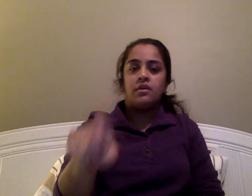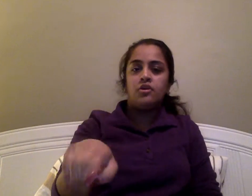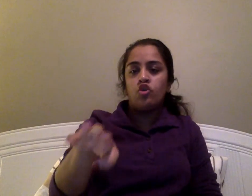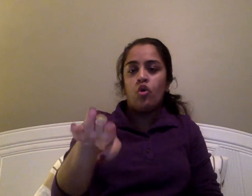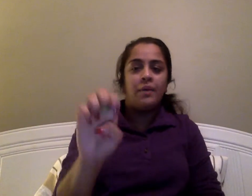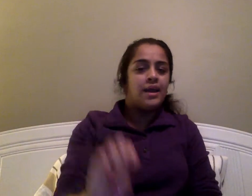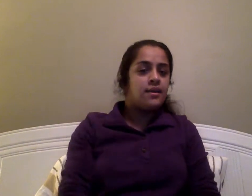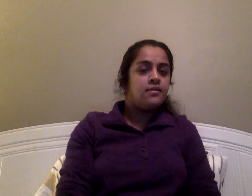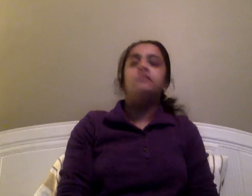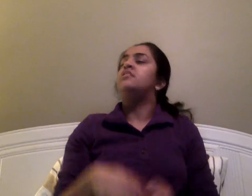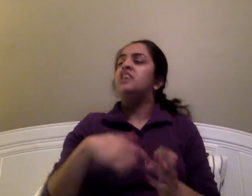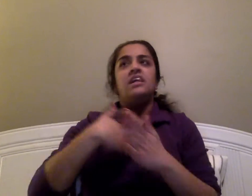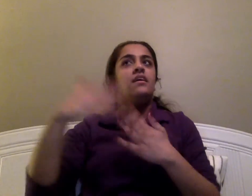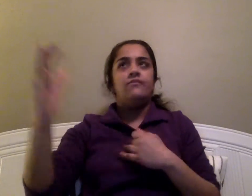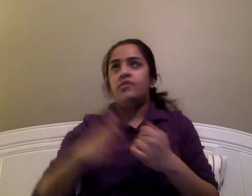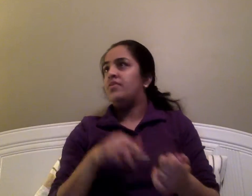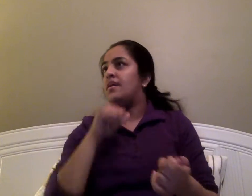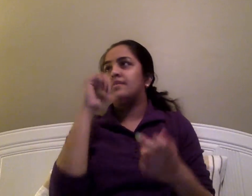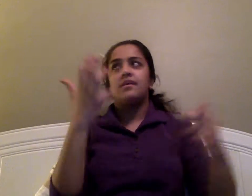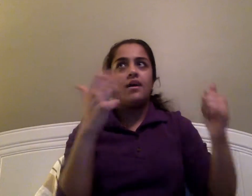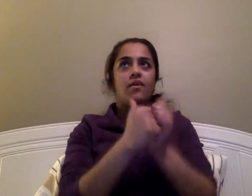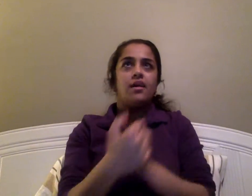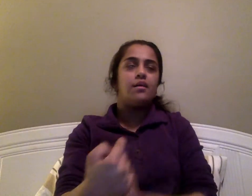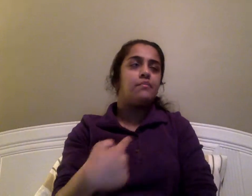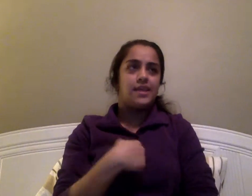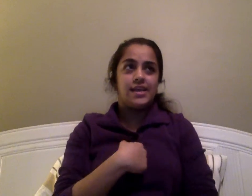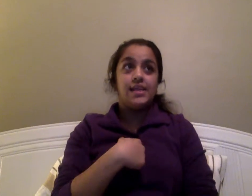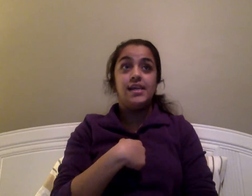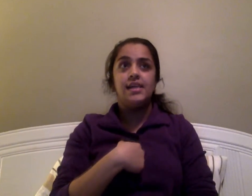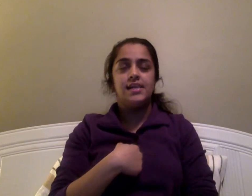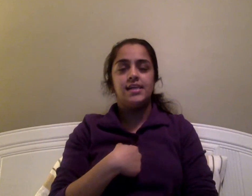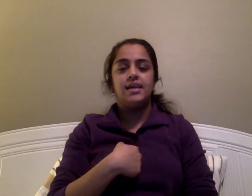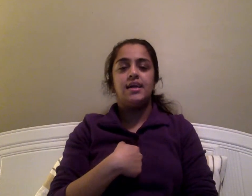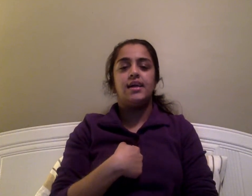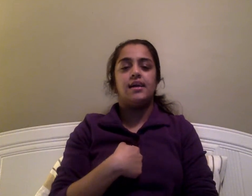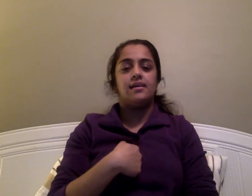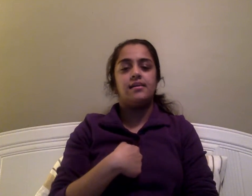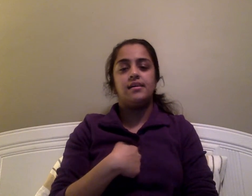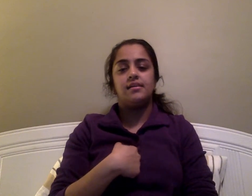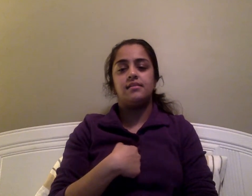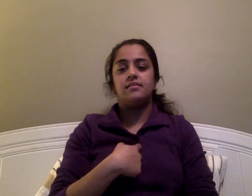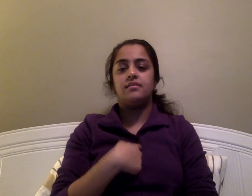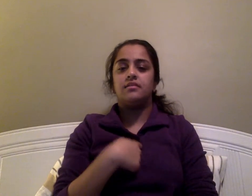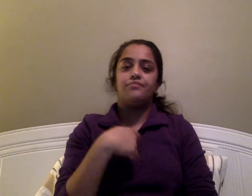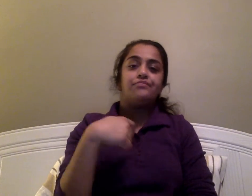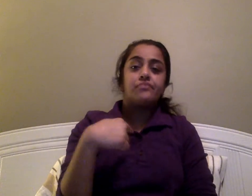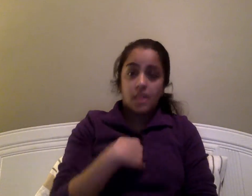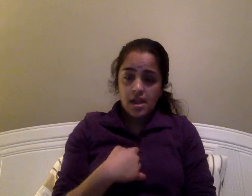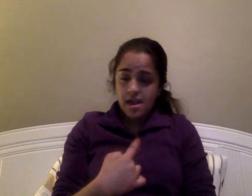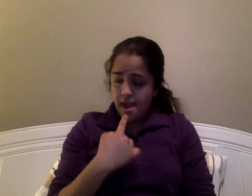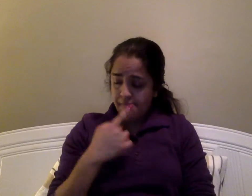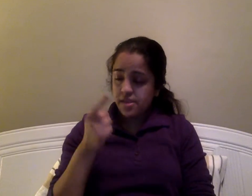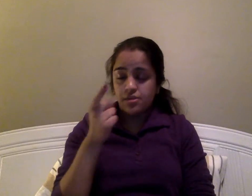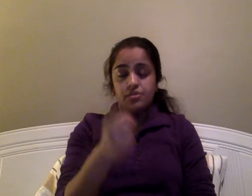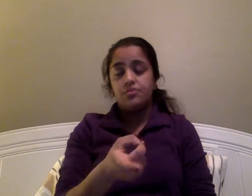be, even though it's not here with me, I miss you,